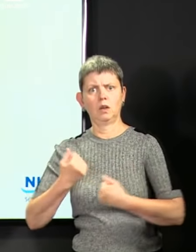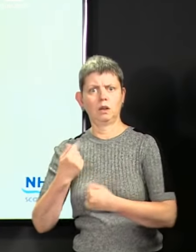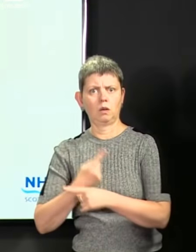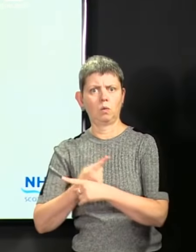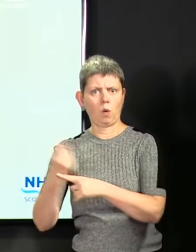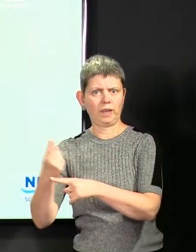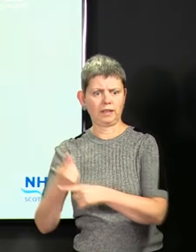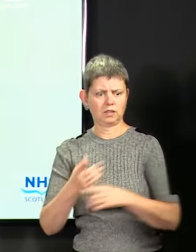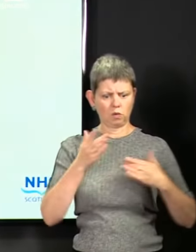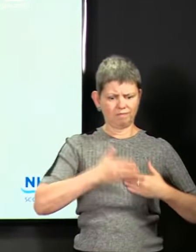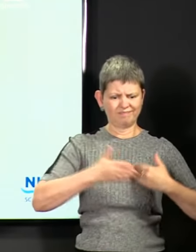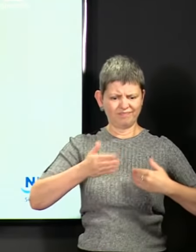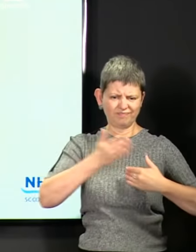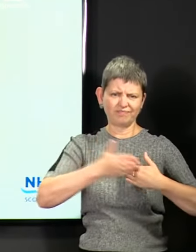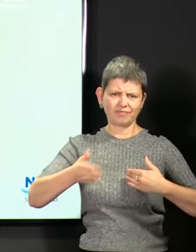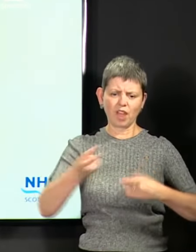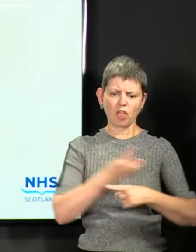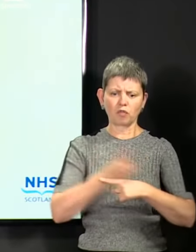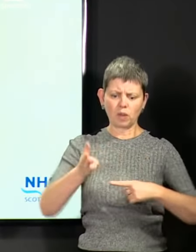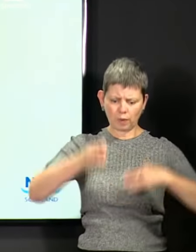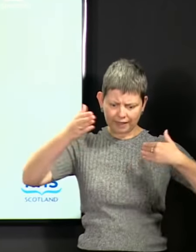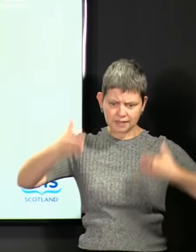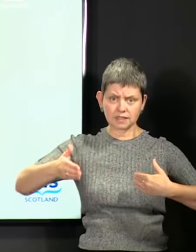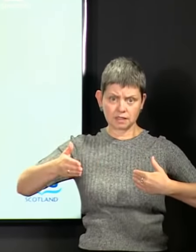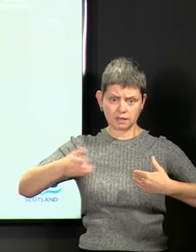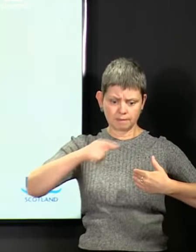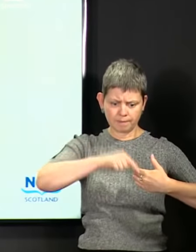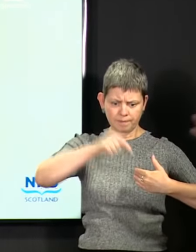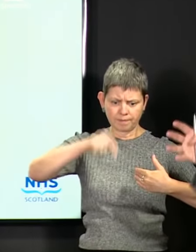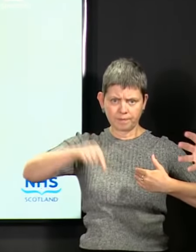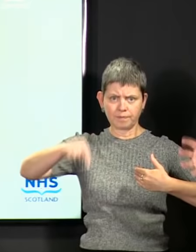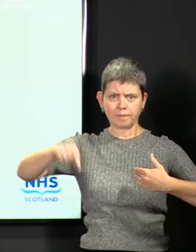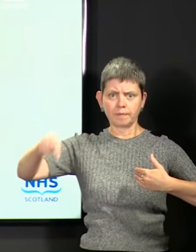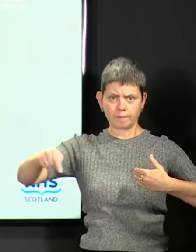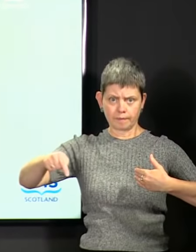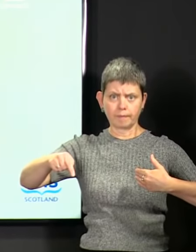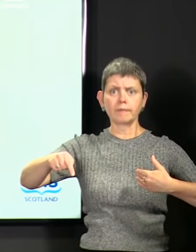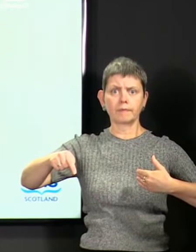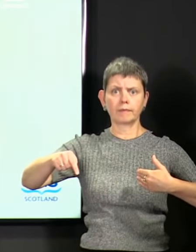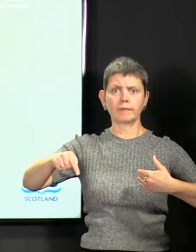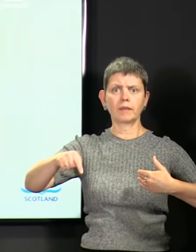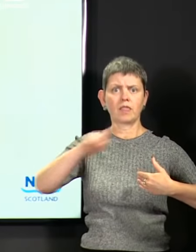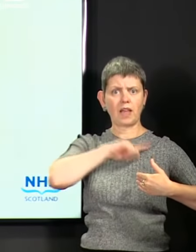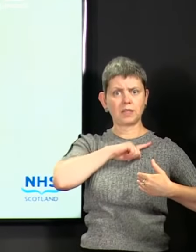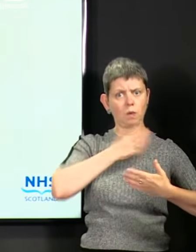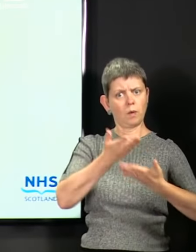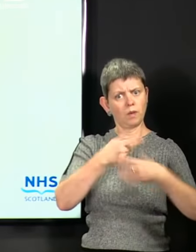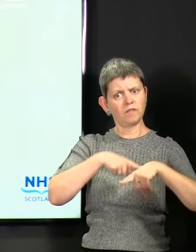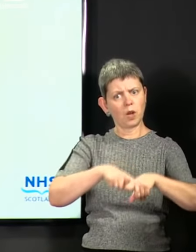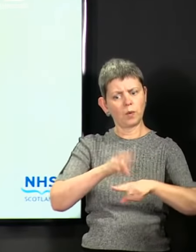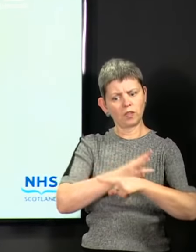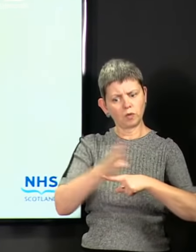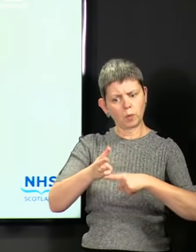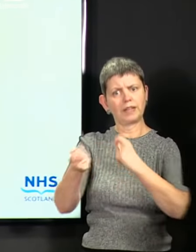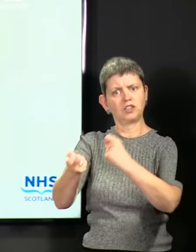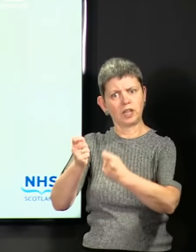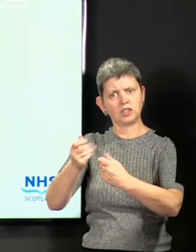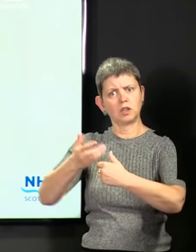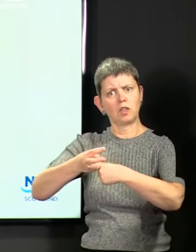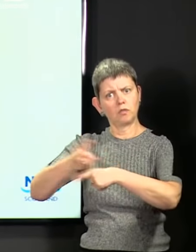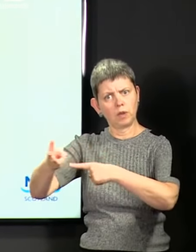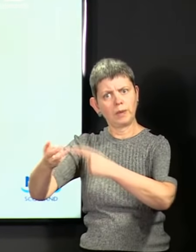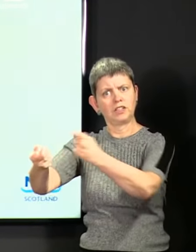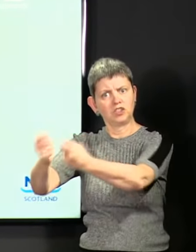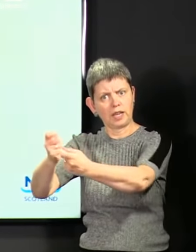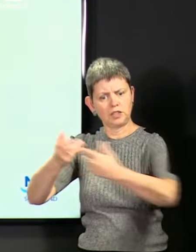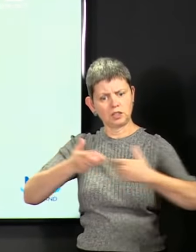And that's why three weeks is a public health-led roadmap change. And that's why we talk like that. There was a meeting this morning between Public